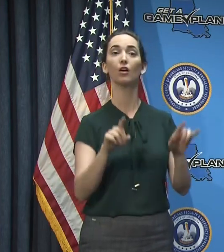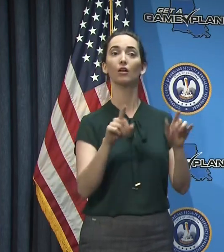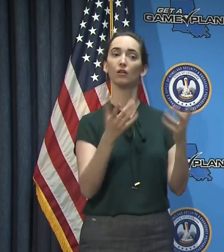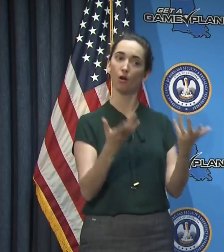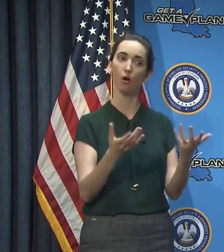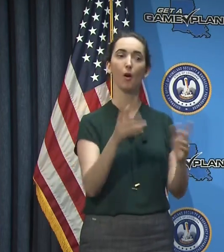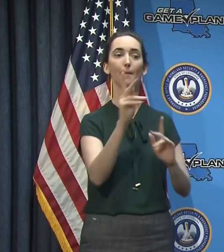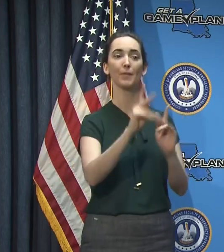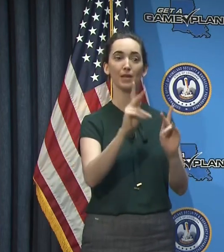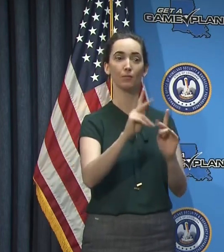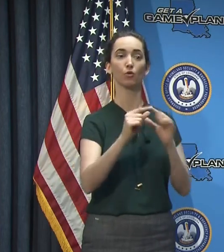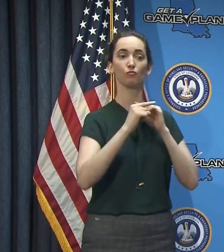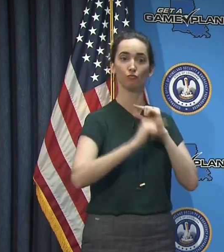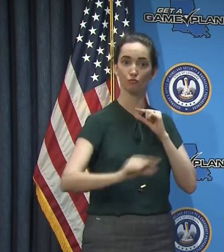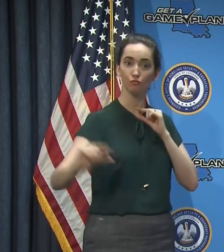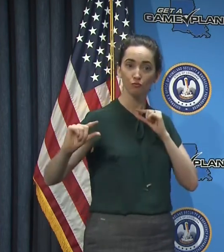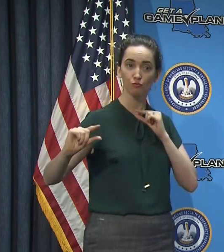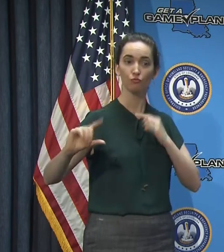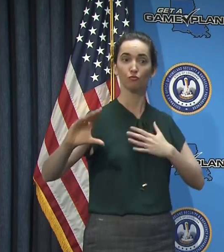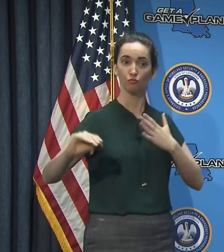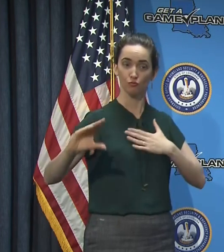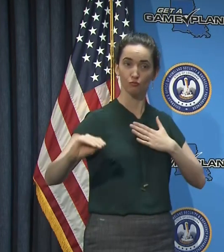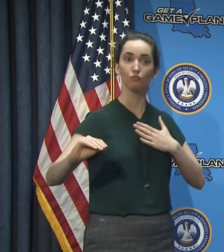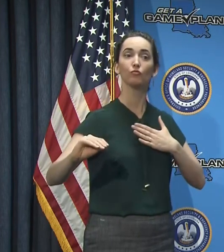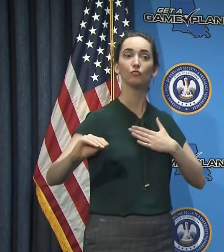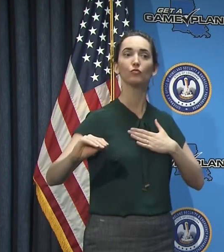ventilators sooner than they otherwise would have.